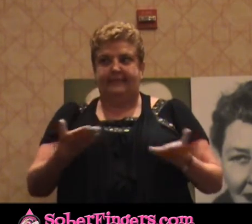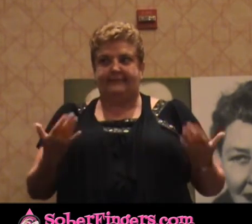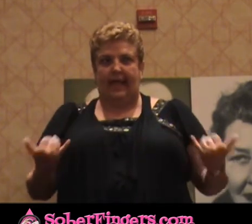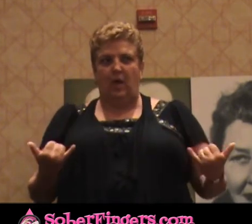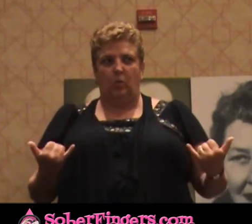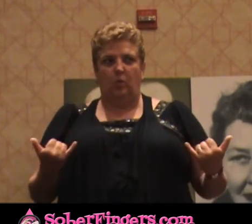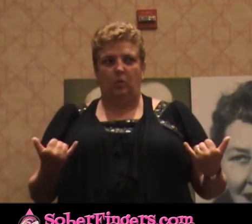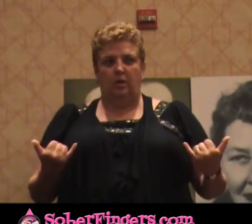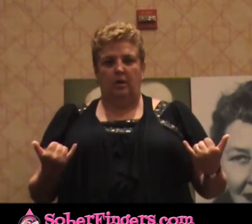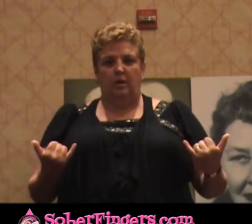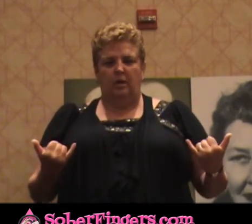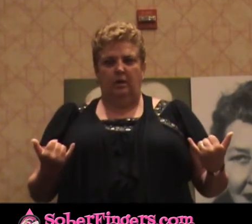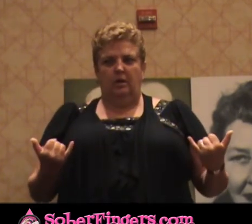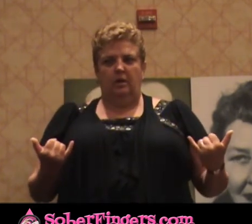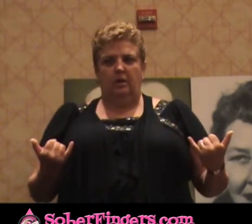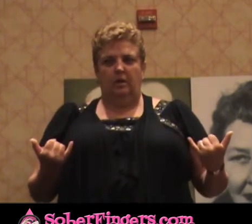What gets me is that you're aware of it.